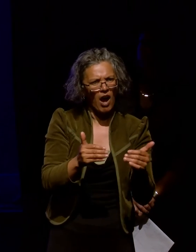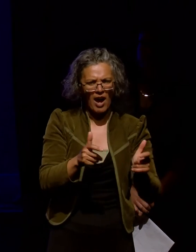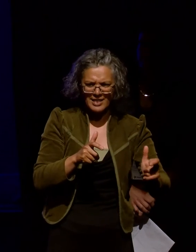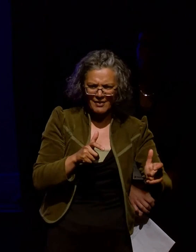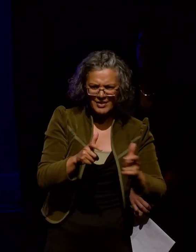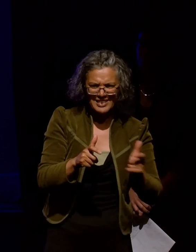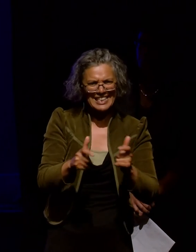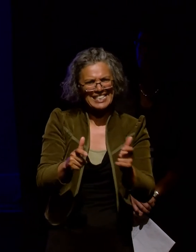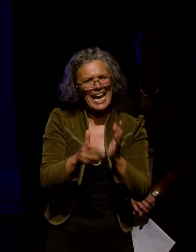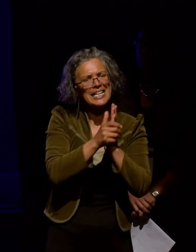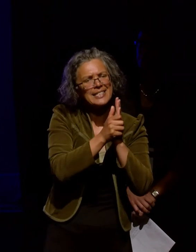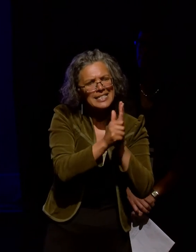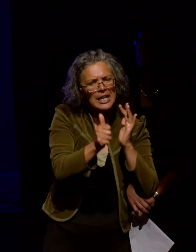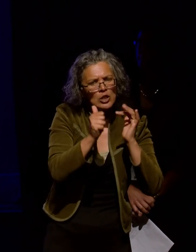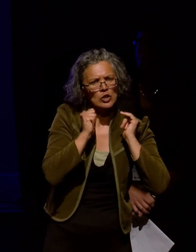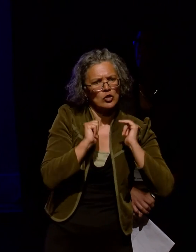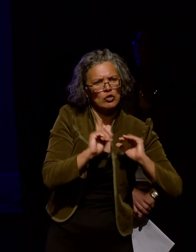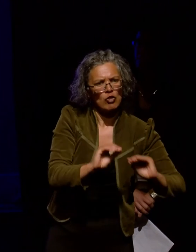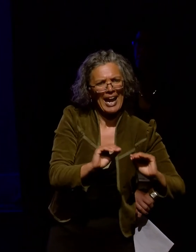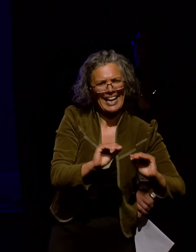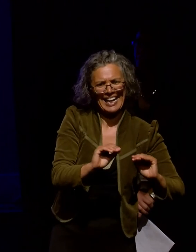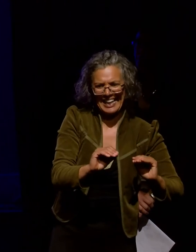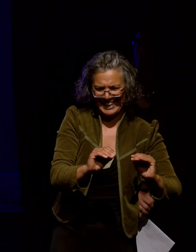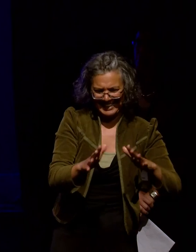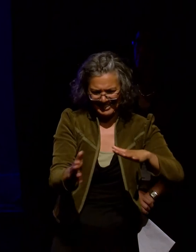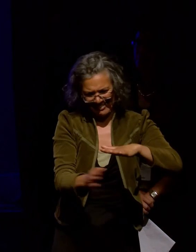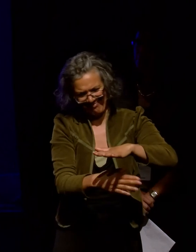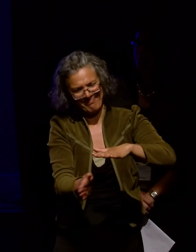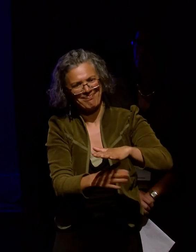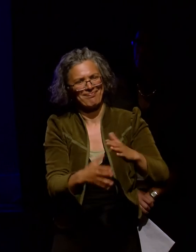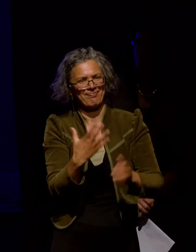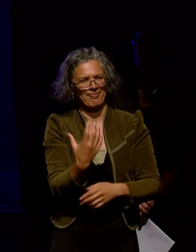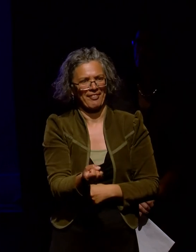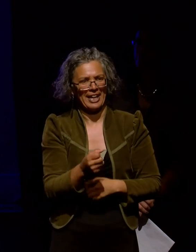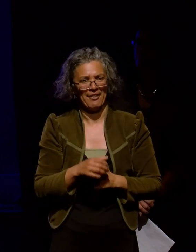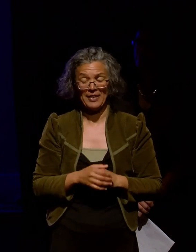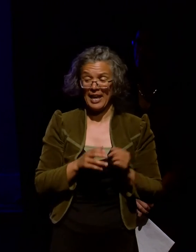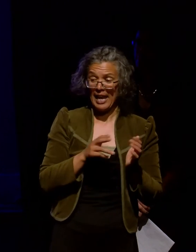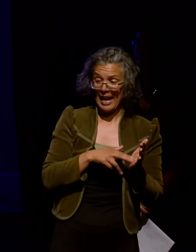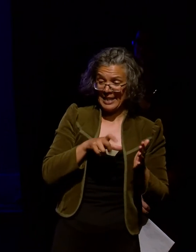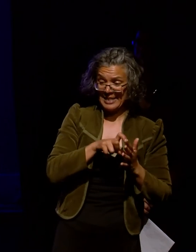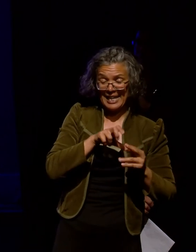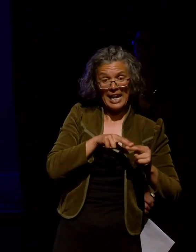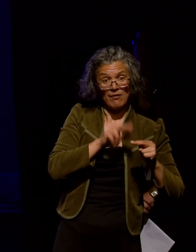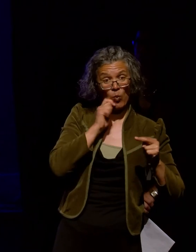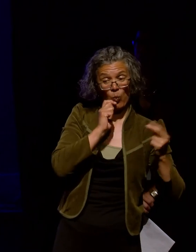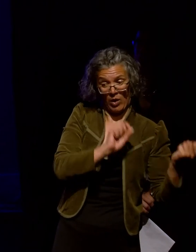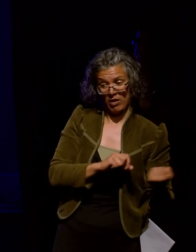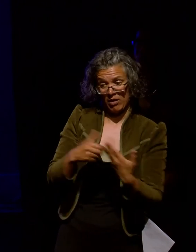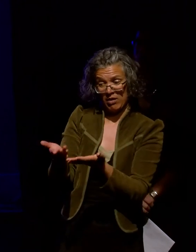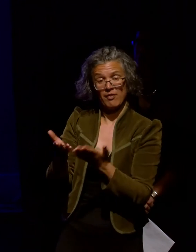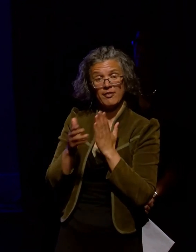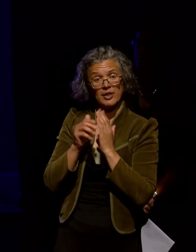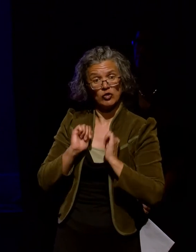skills training is often missing. NDF will assist with actual training if a